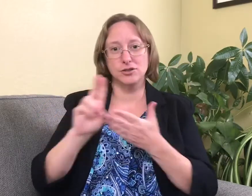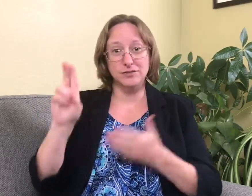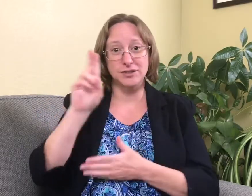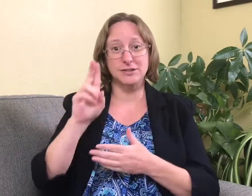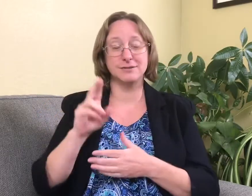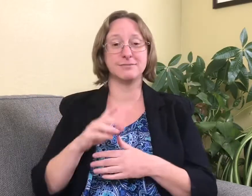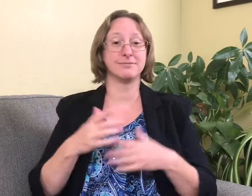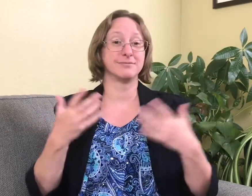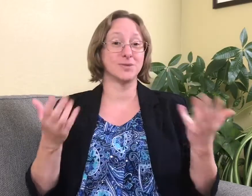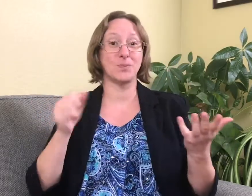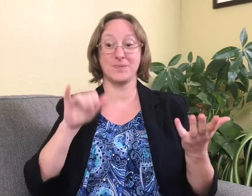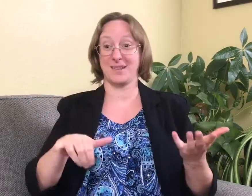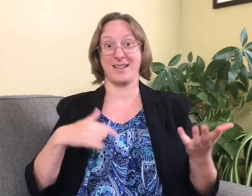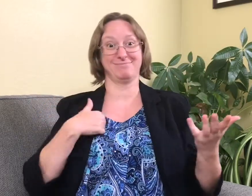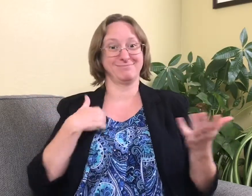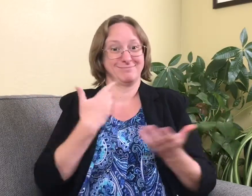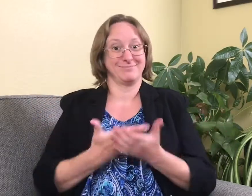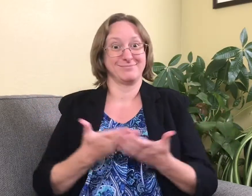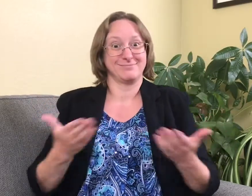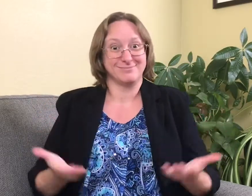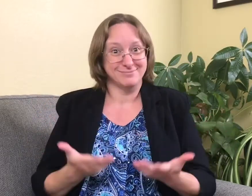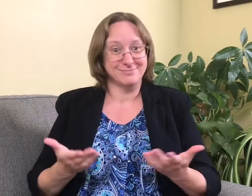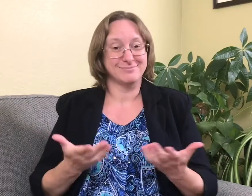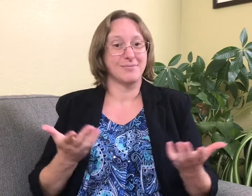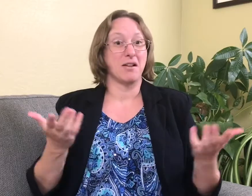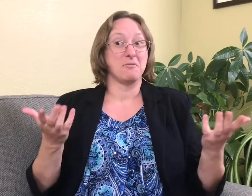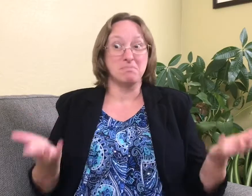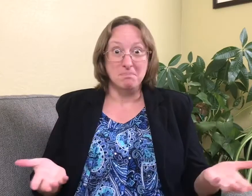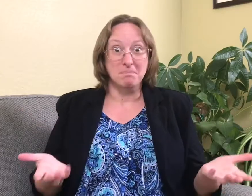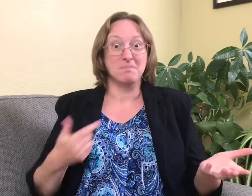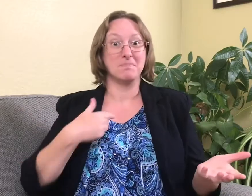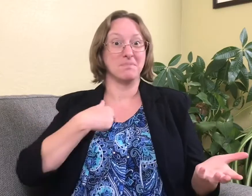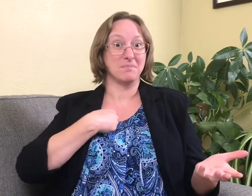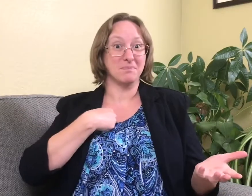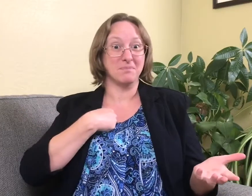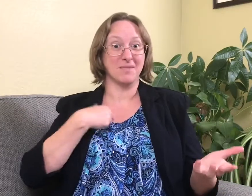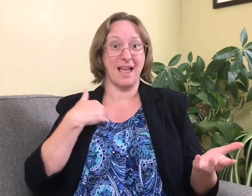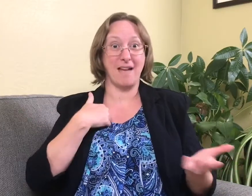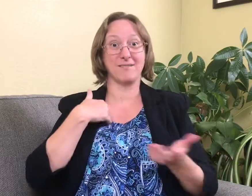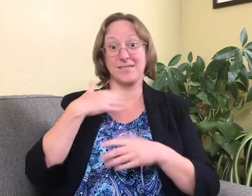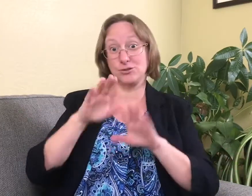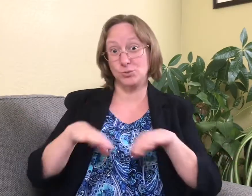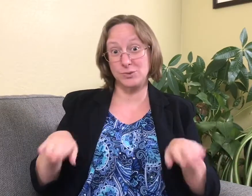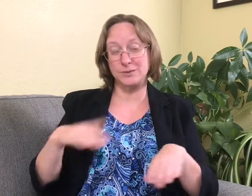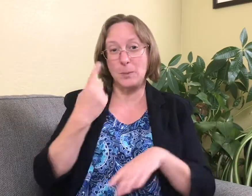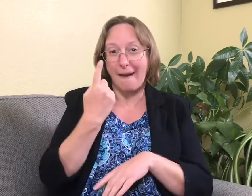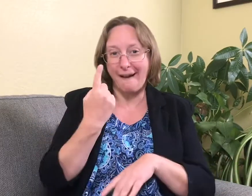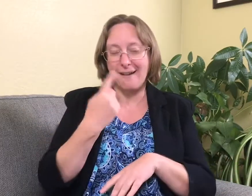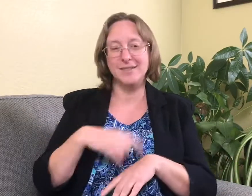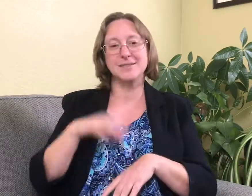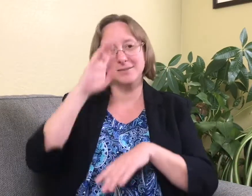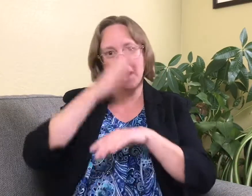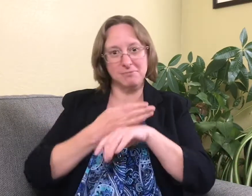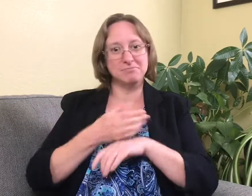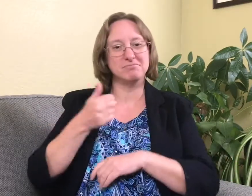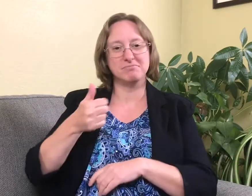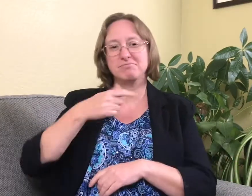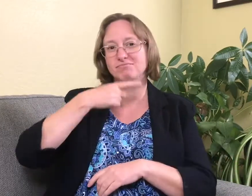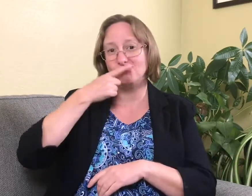University. And so that's how I am where I am today. I have one child. I have a